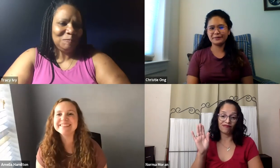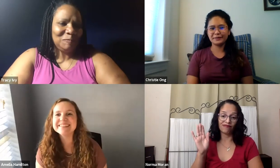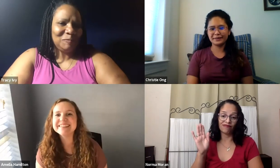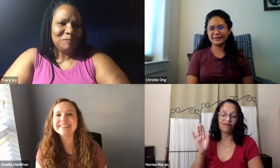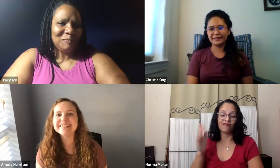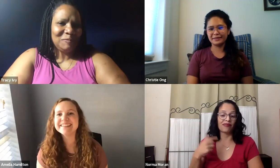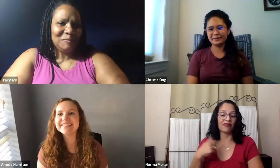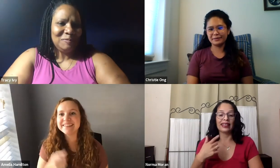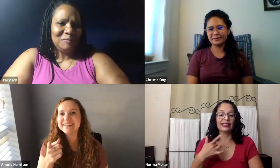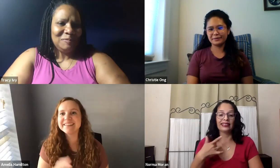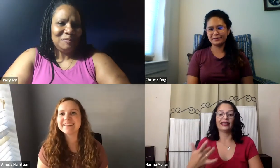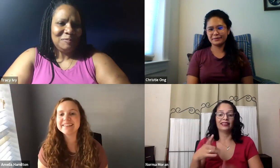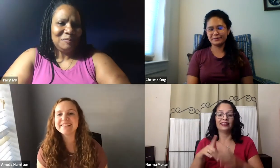I can take that one. This is Norma.